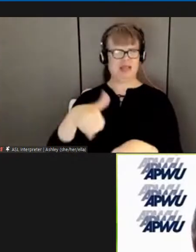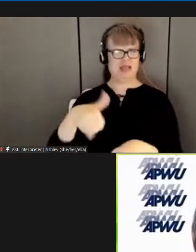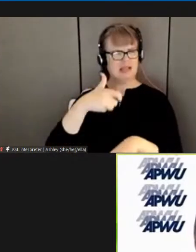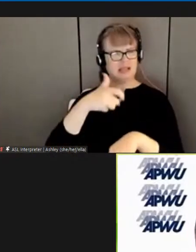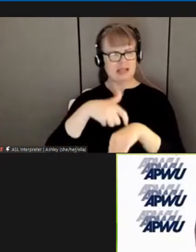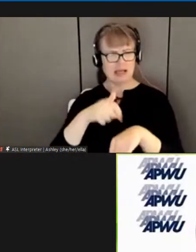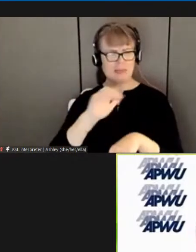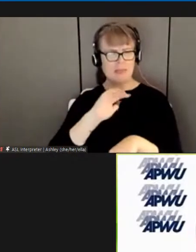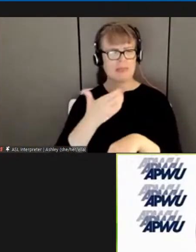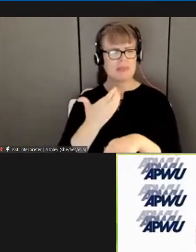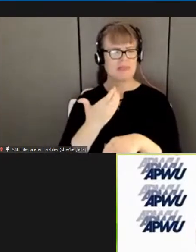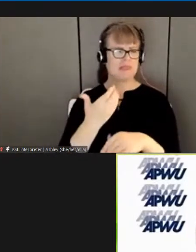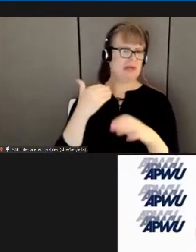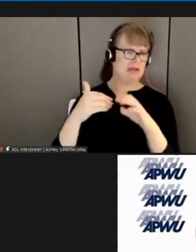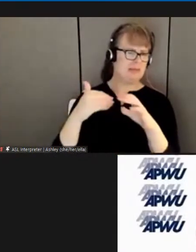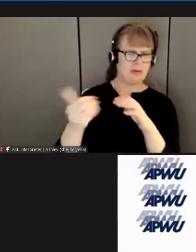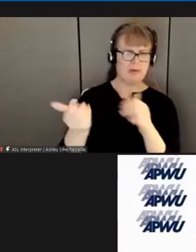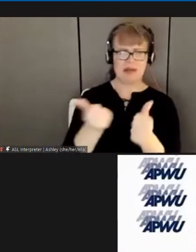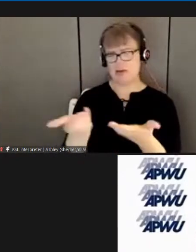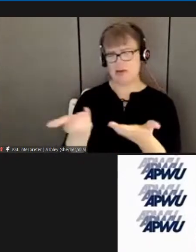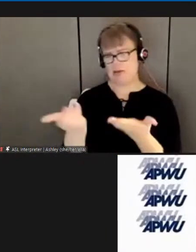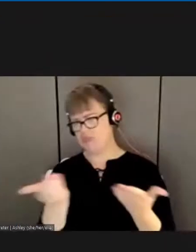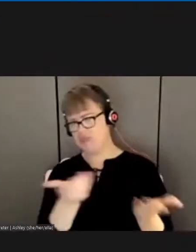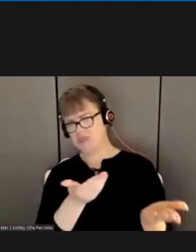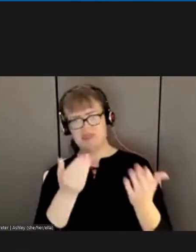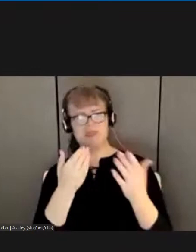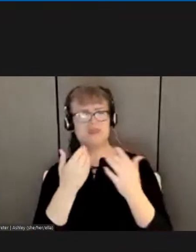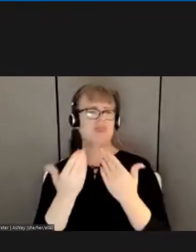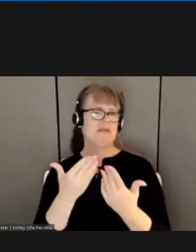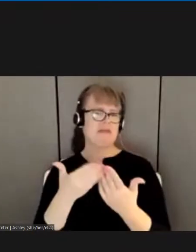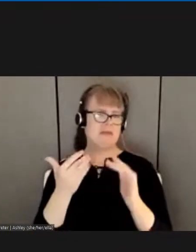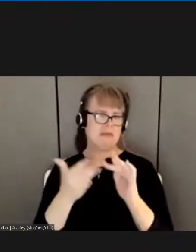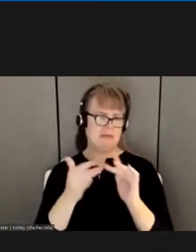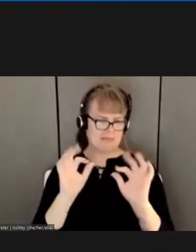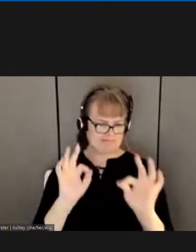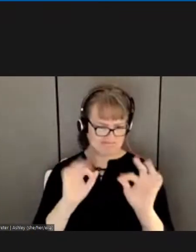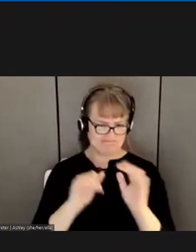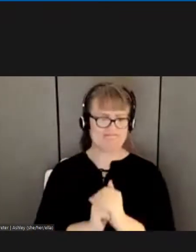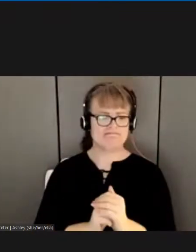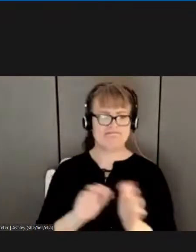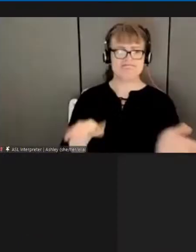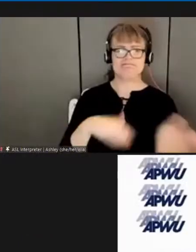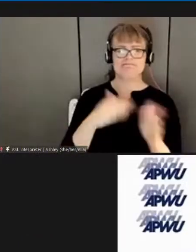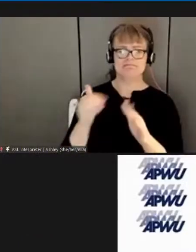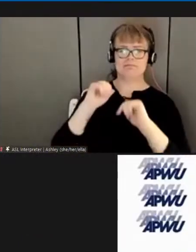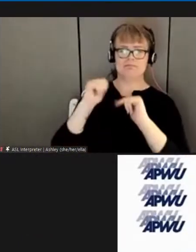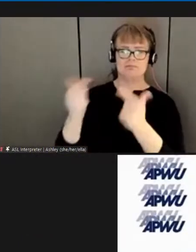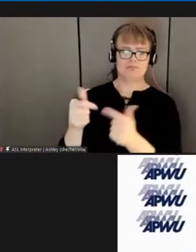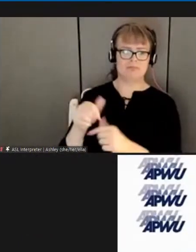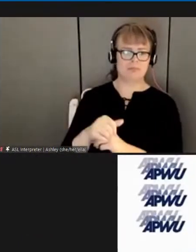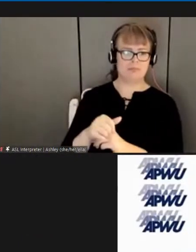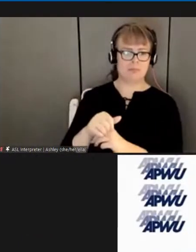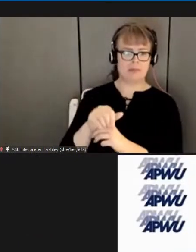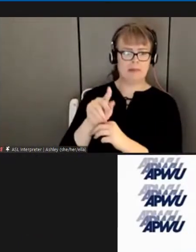being on thank you sharon brother kenneth beasley southern region coordinator